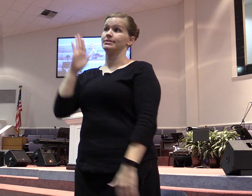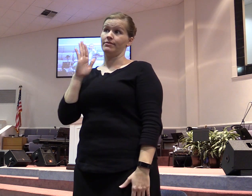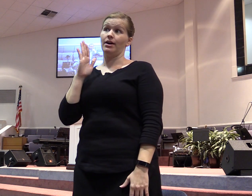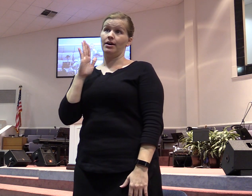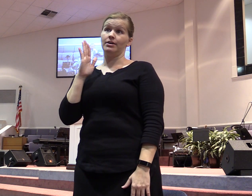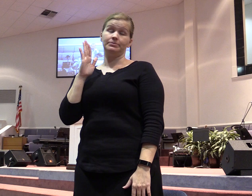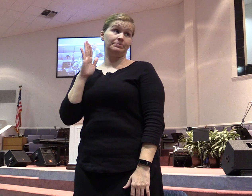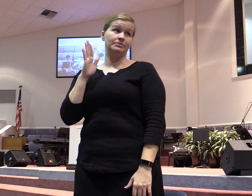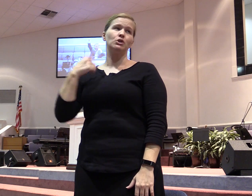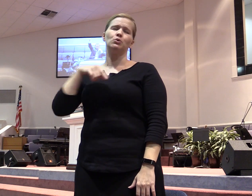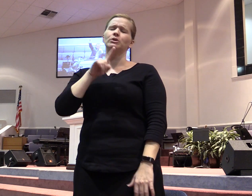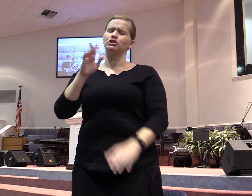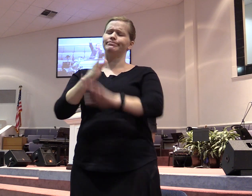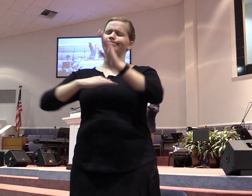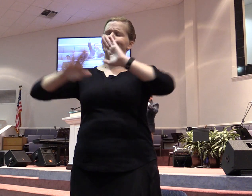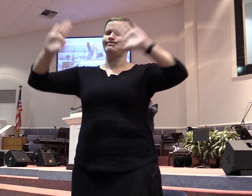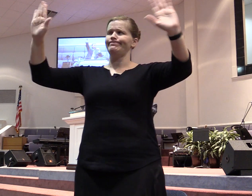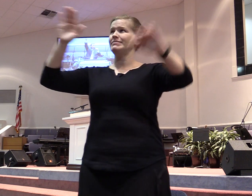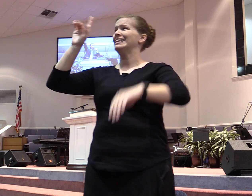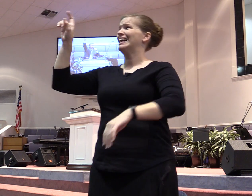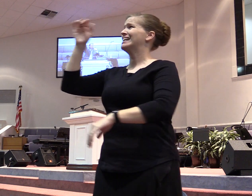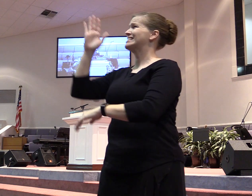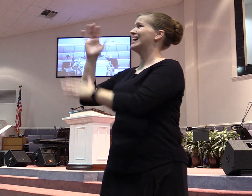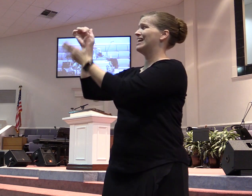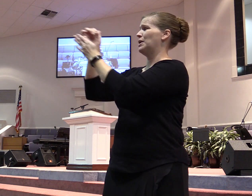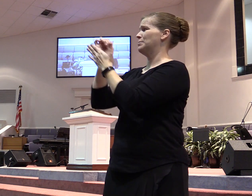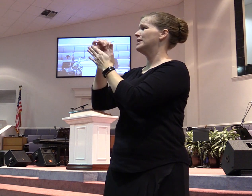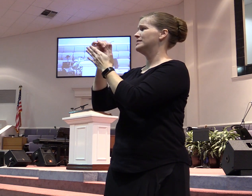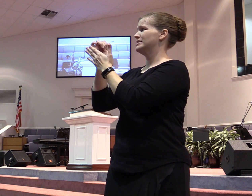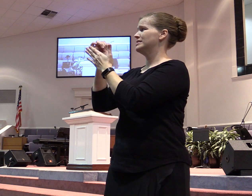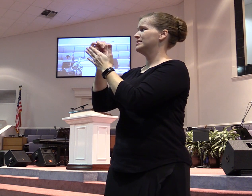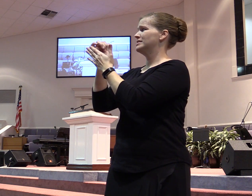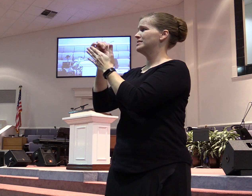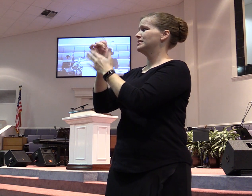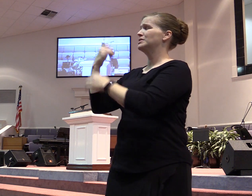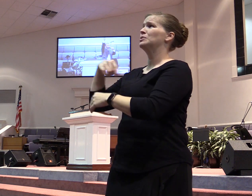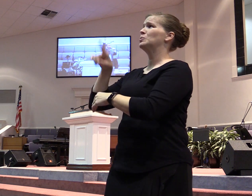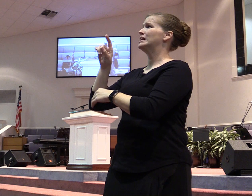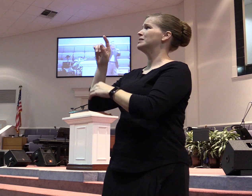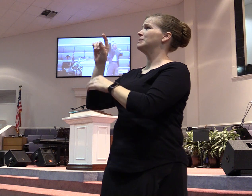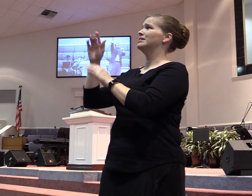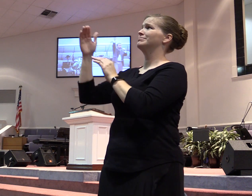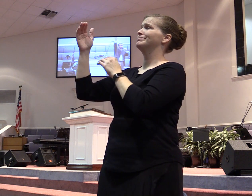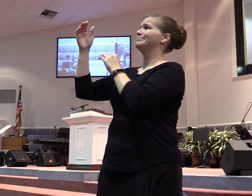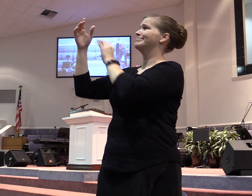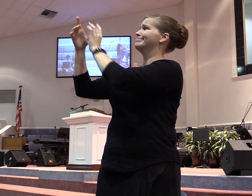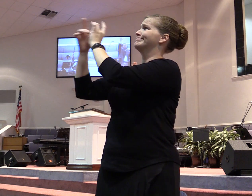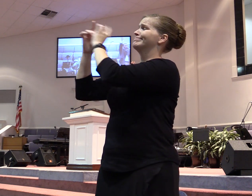lift our hands right now and just ask God to help us. Draw nigh to heal. Can we do that?